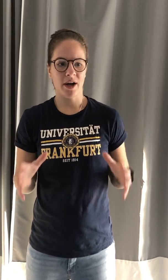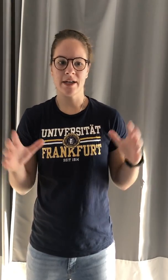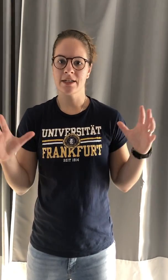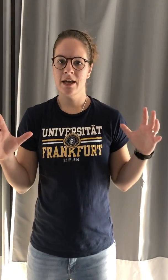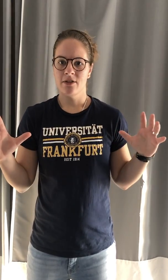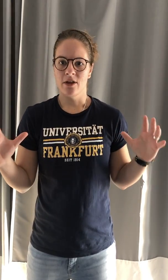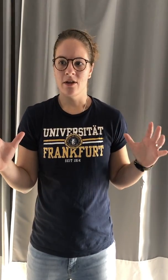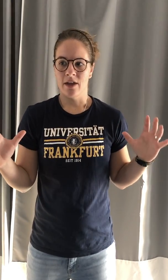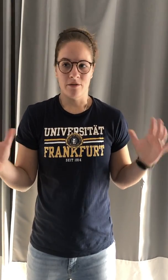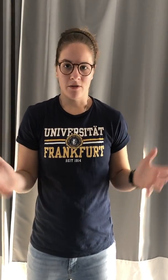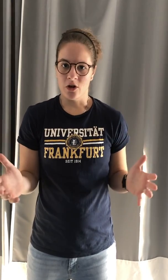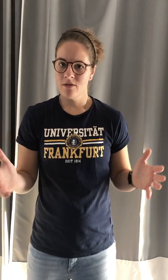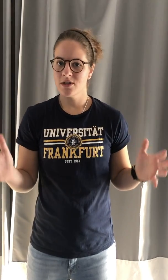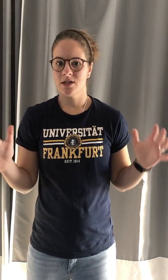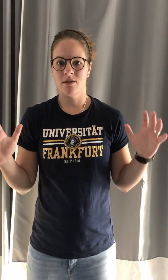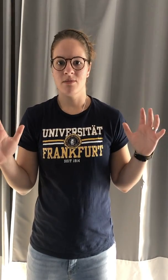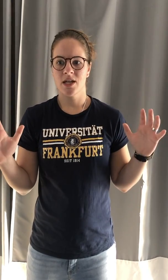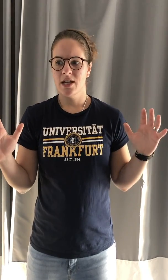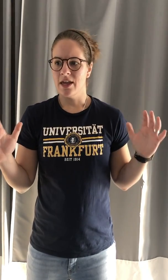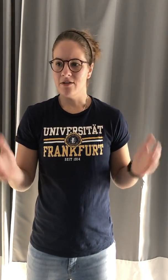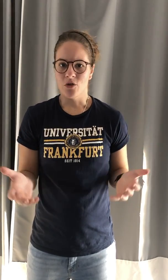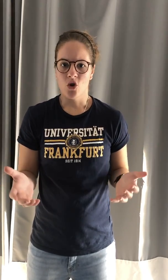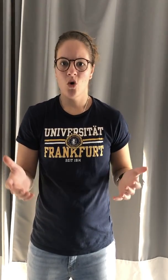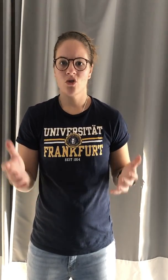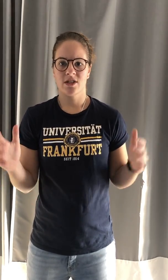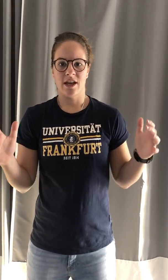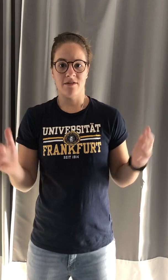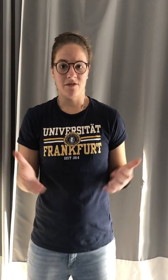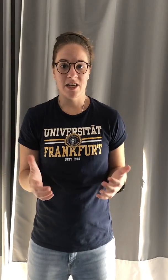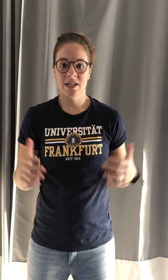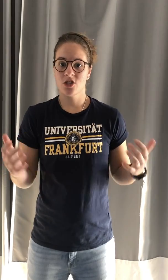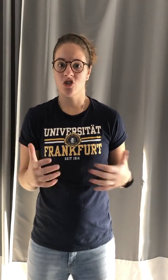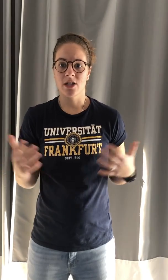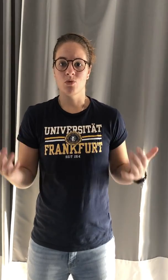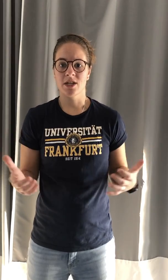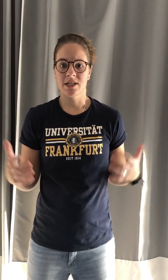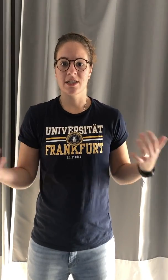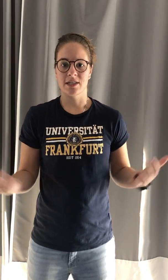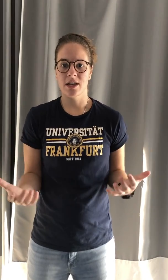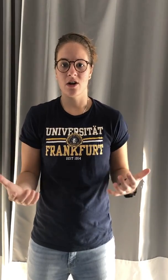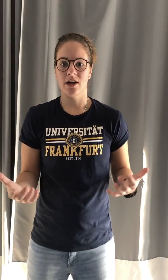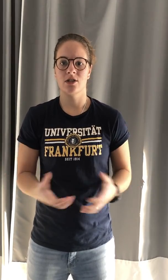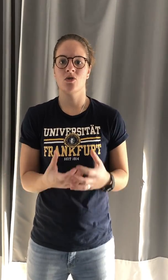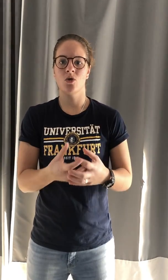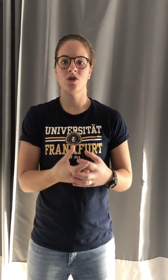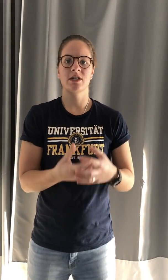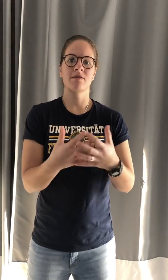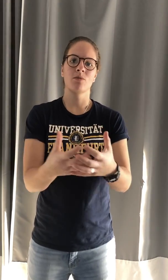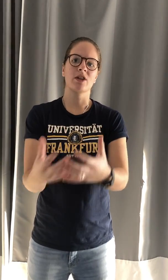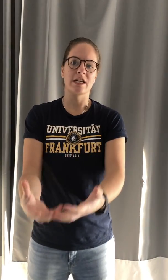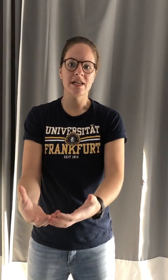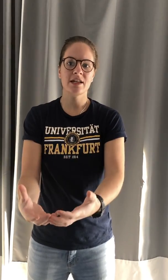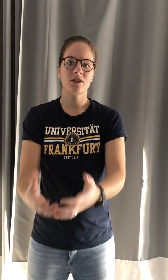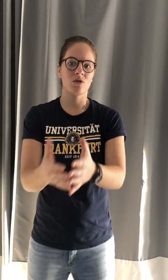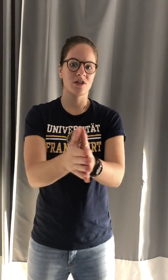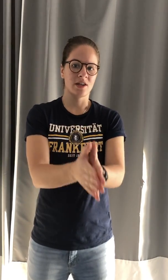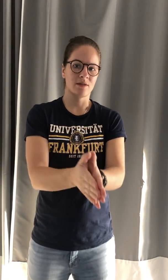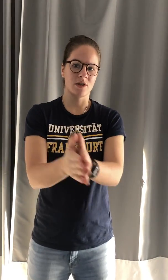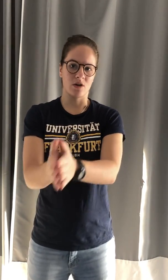bodies. They have different nervous systems. They have different goals. They have different needs, strengths, weaknesses, et cetera. And so in order to give them what they need, in order to get them to their